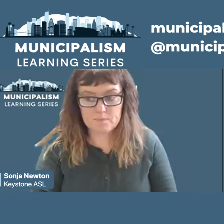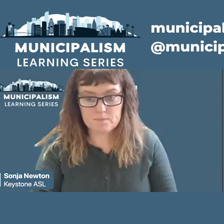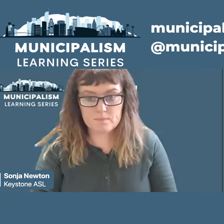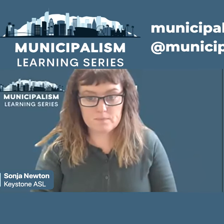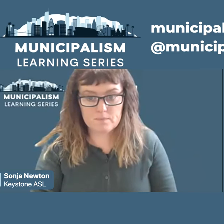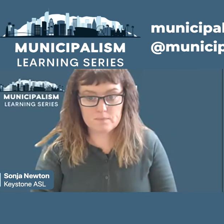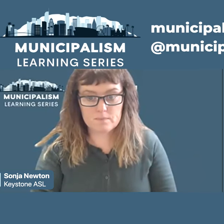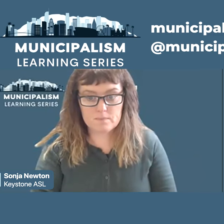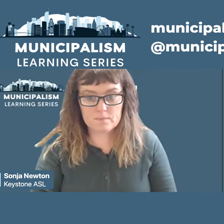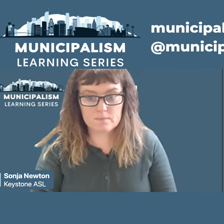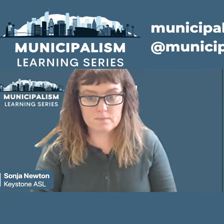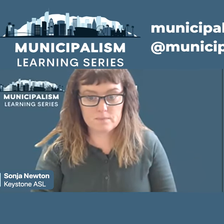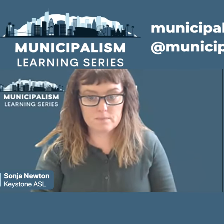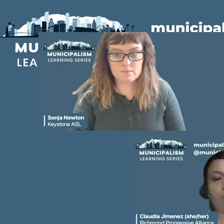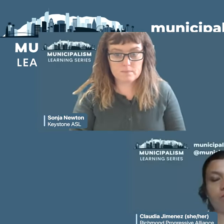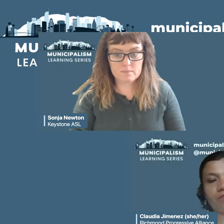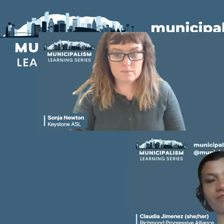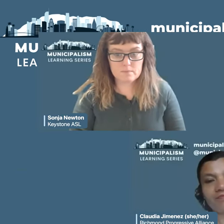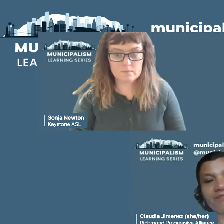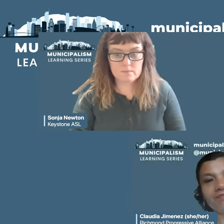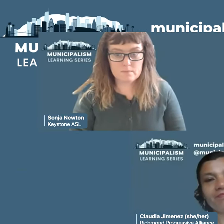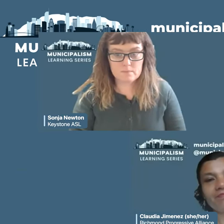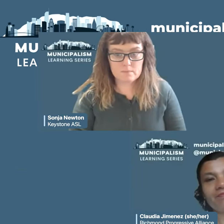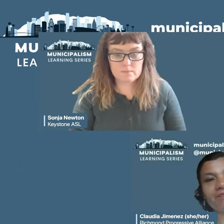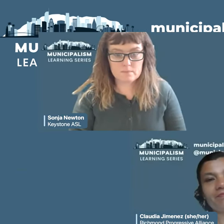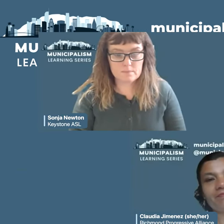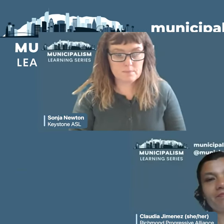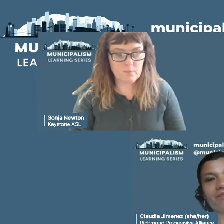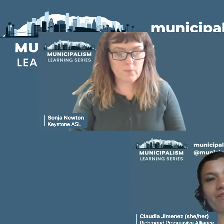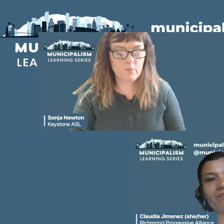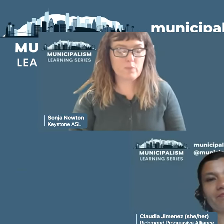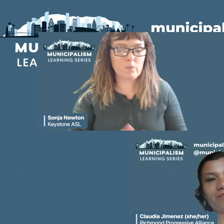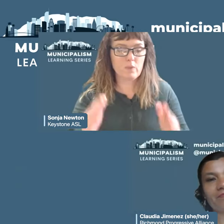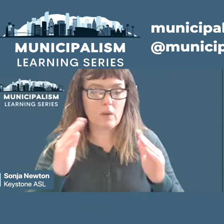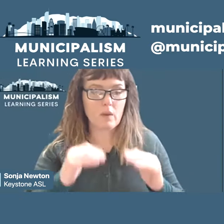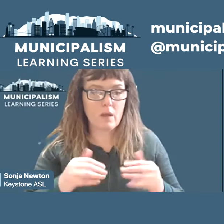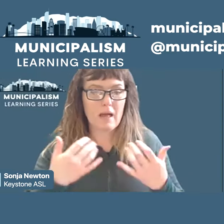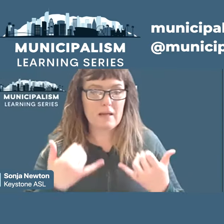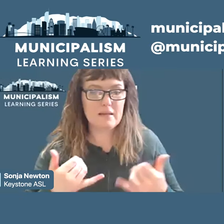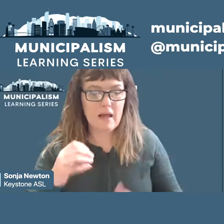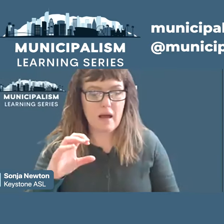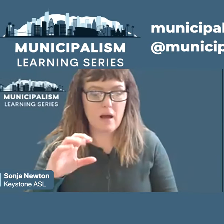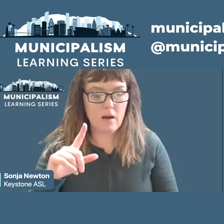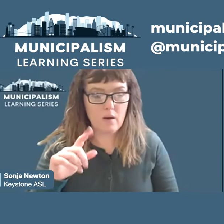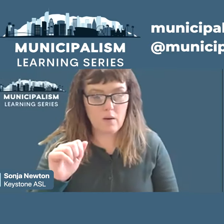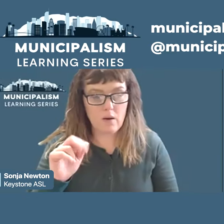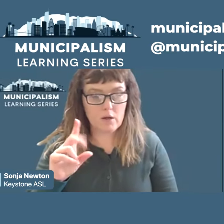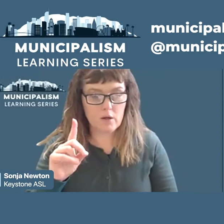And now we will move on to Claudia, and we're going to talk about the Richmond Progressive Alliance.